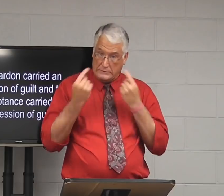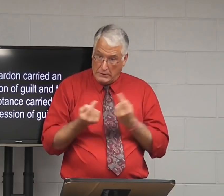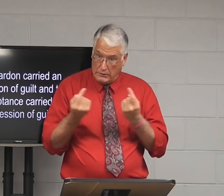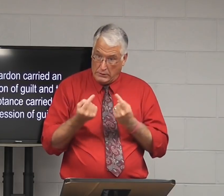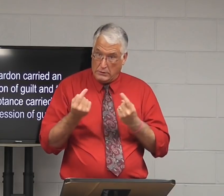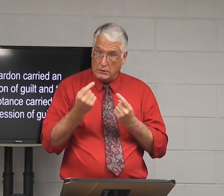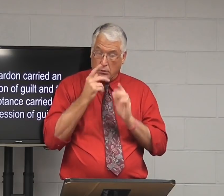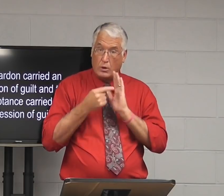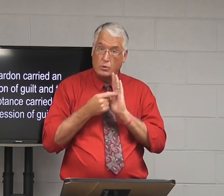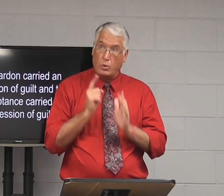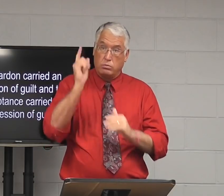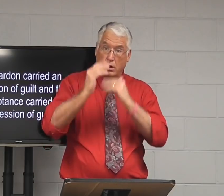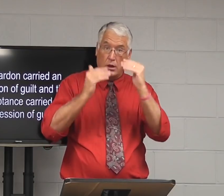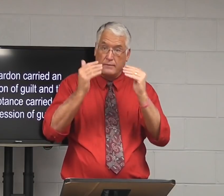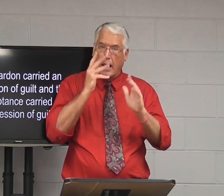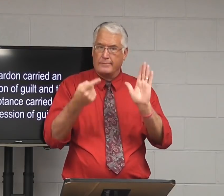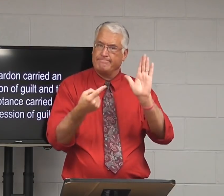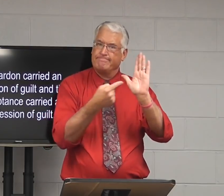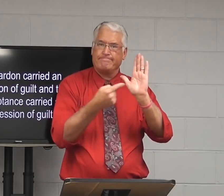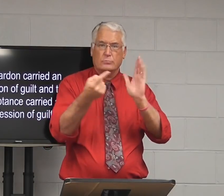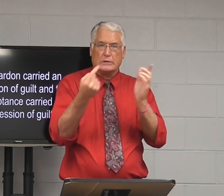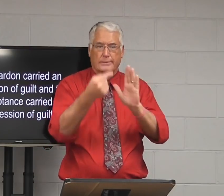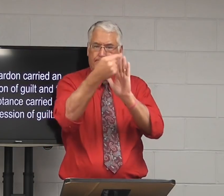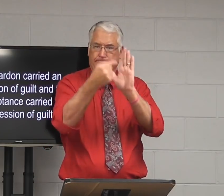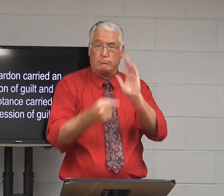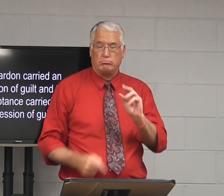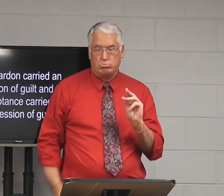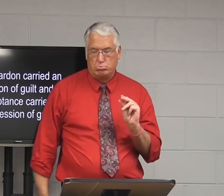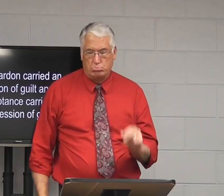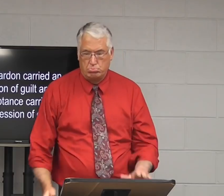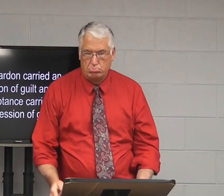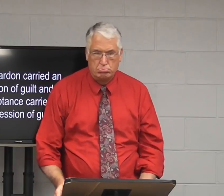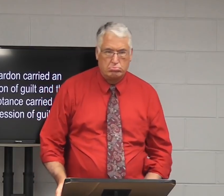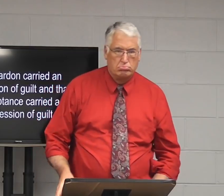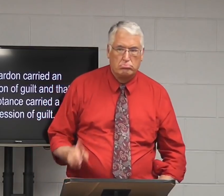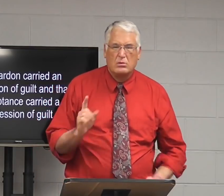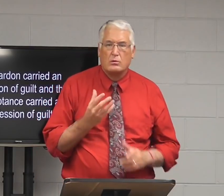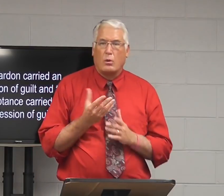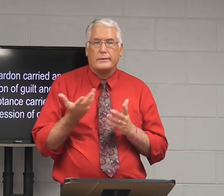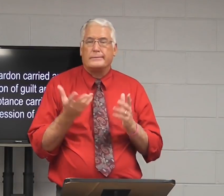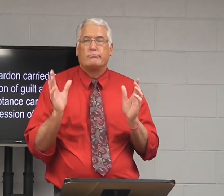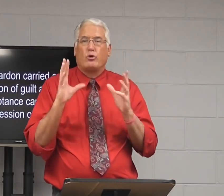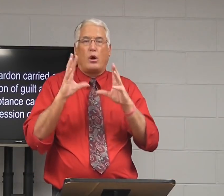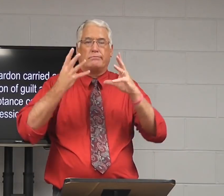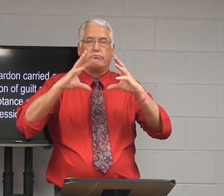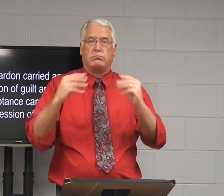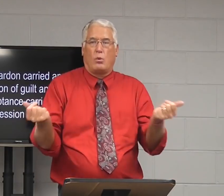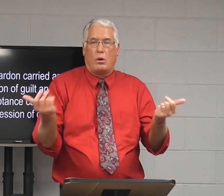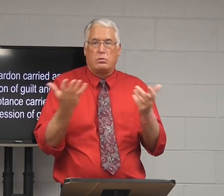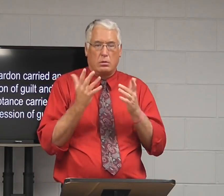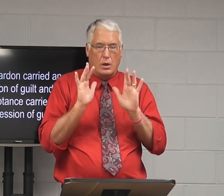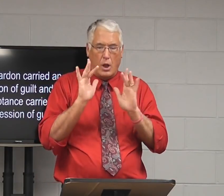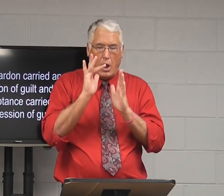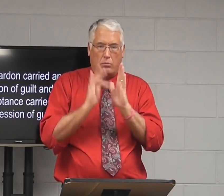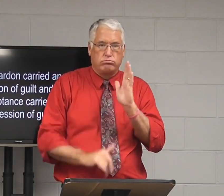So your sins, you know, will God show us those when we get to heaven? Nope, they're gone.